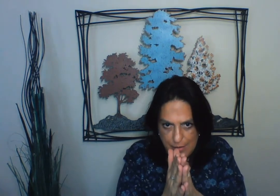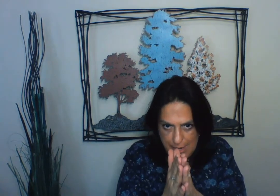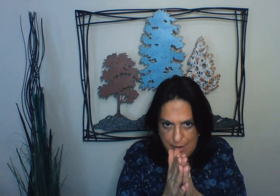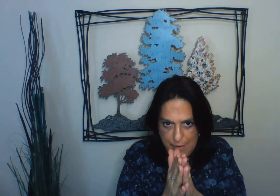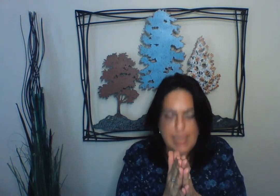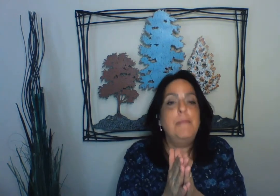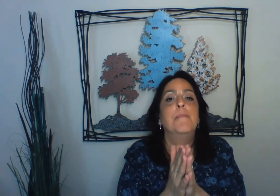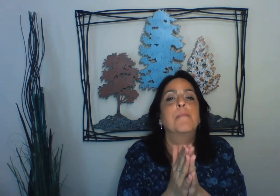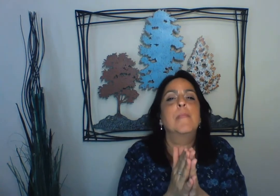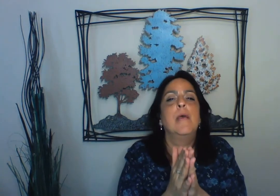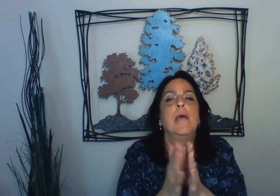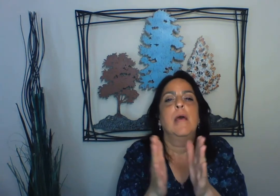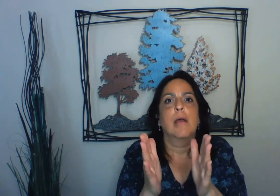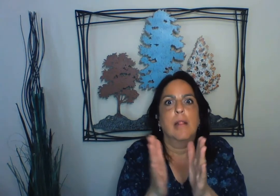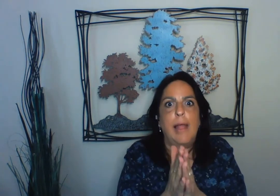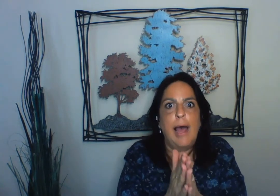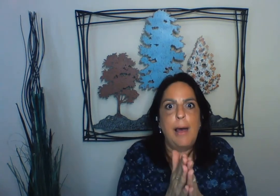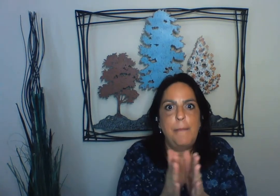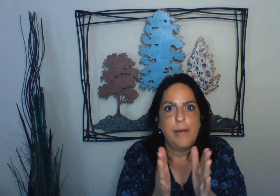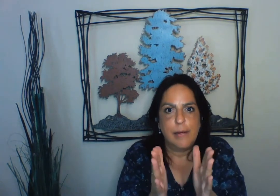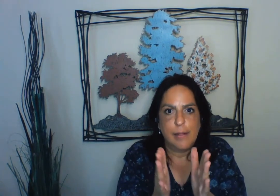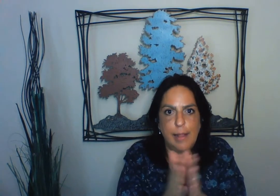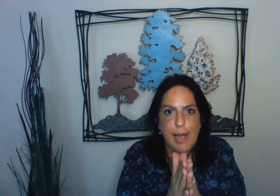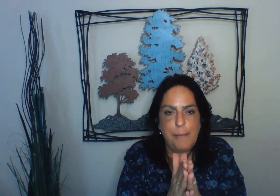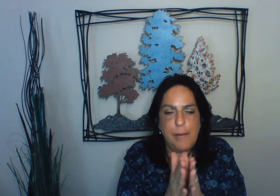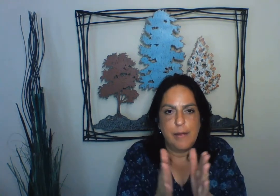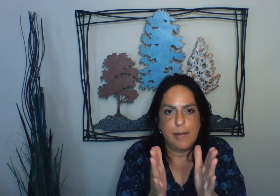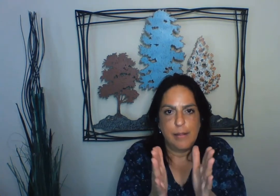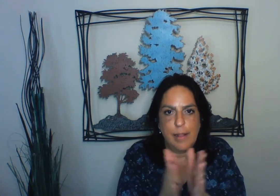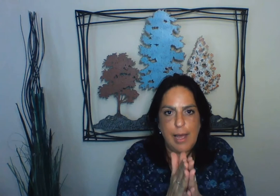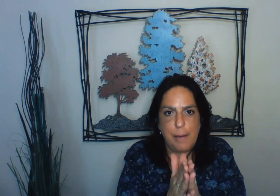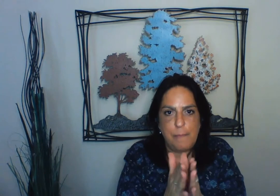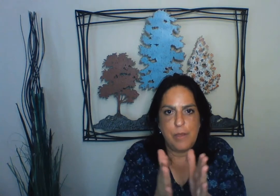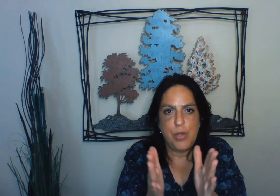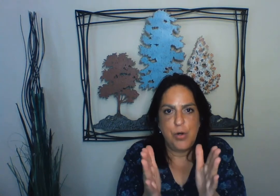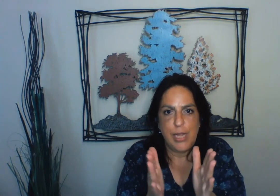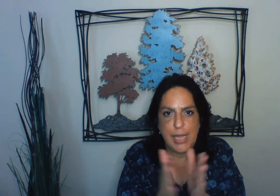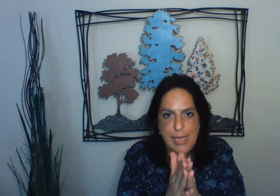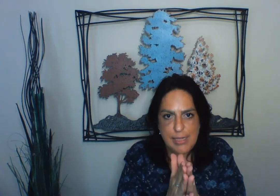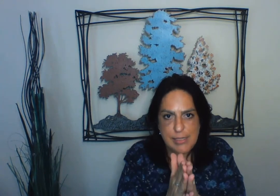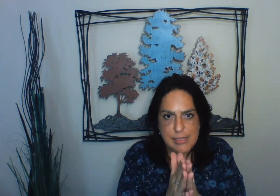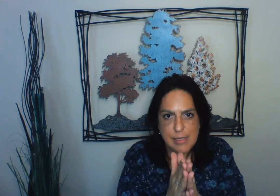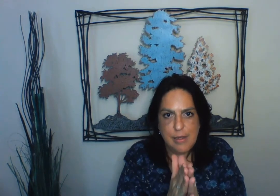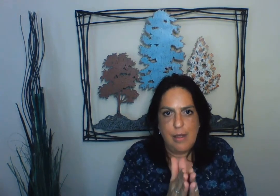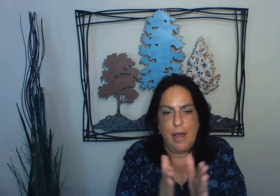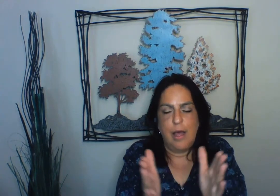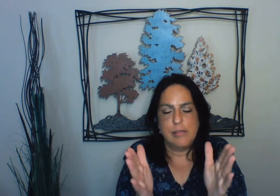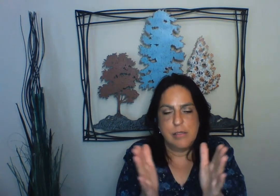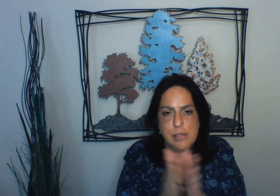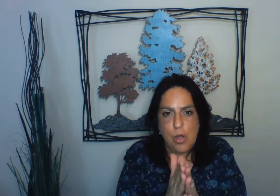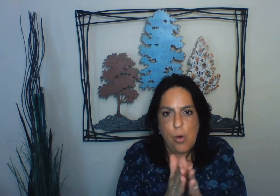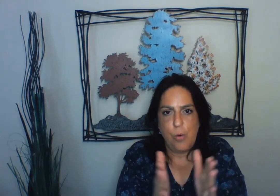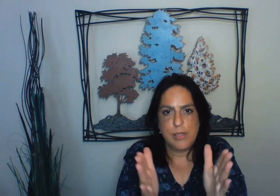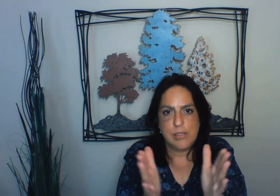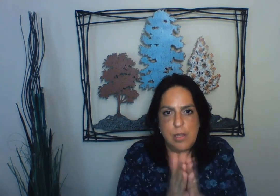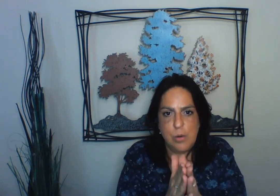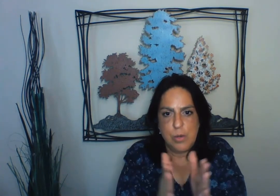Okay. Ready? Clap, clap, clap your hands. As slow as slow